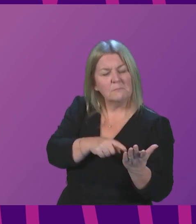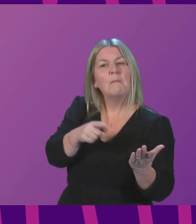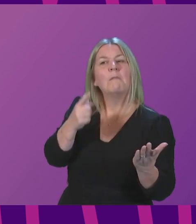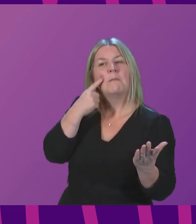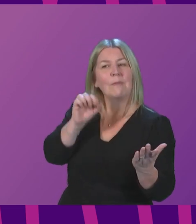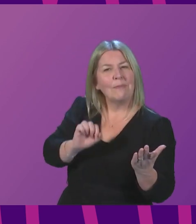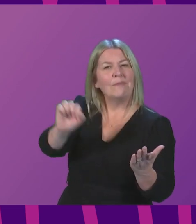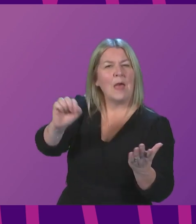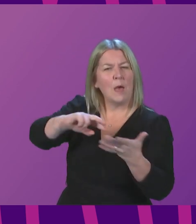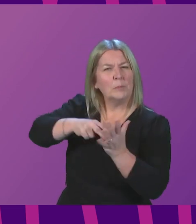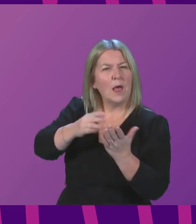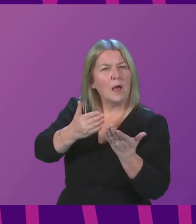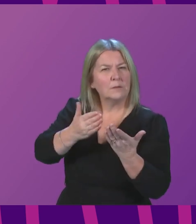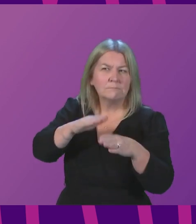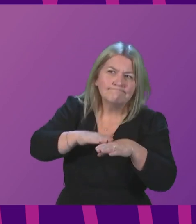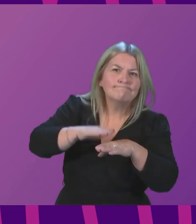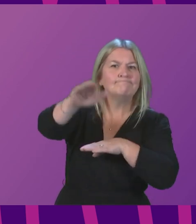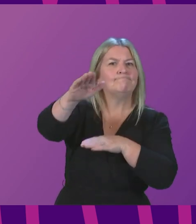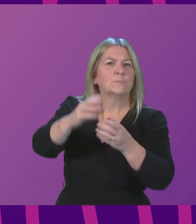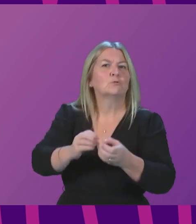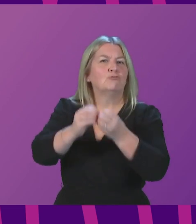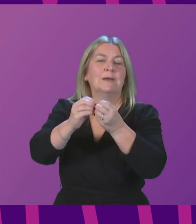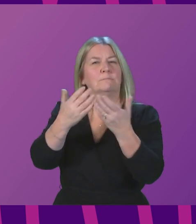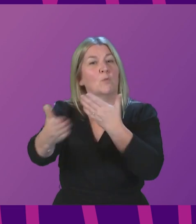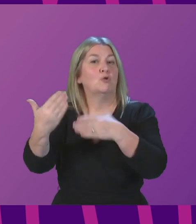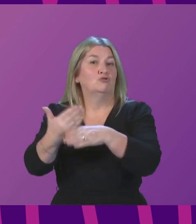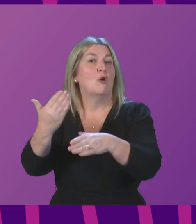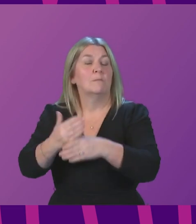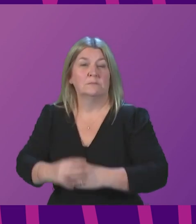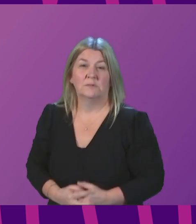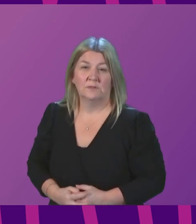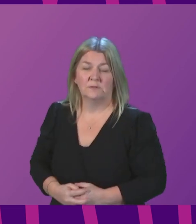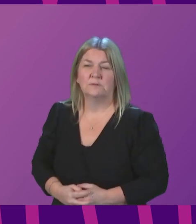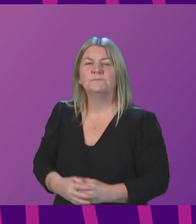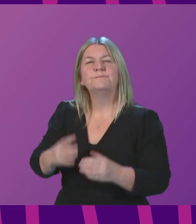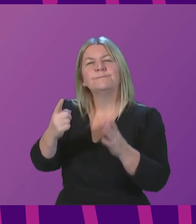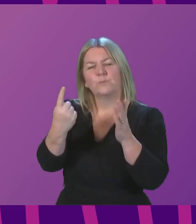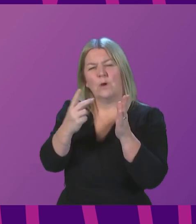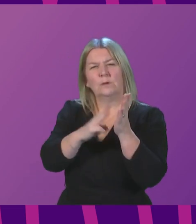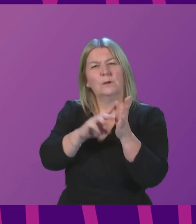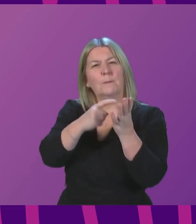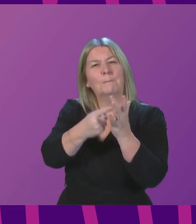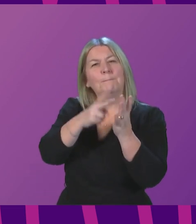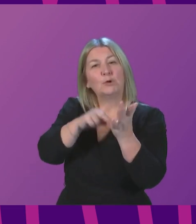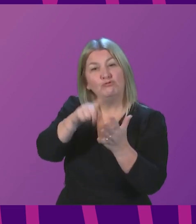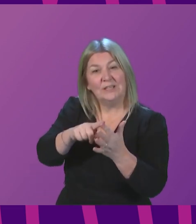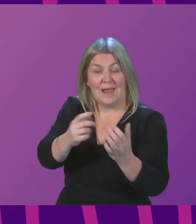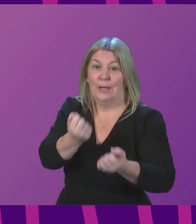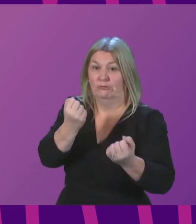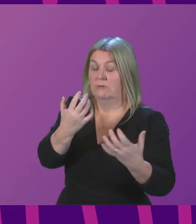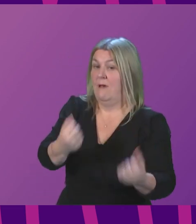imperative of creating jobs from renewable energy developments. Marine energy is another massive opportunity